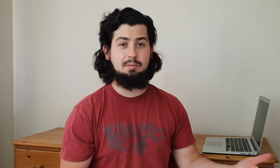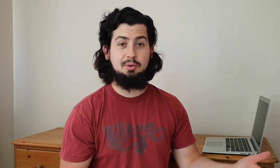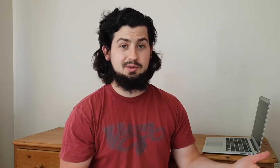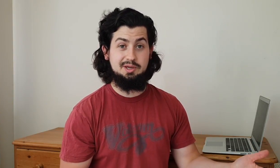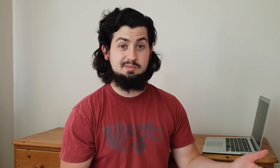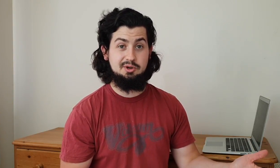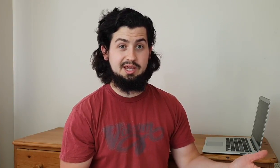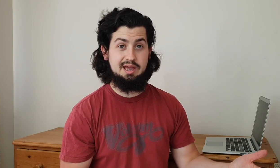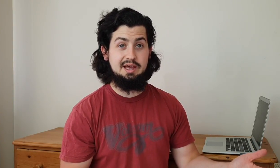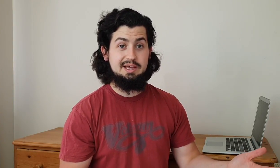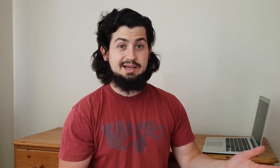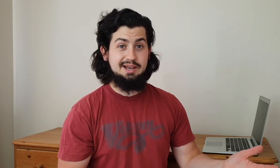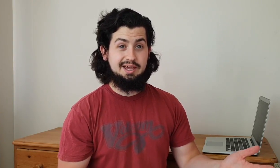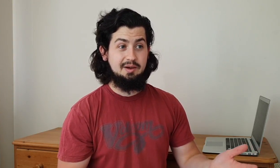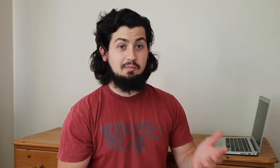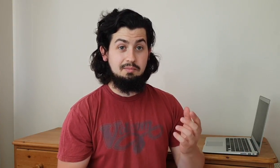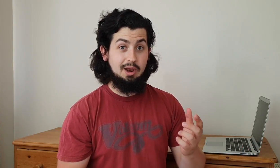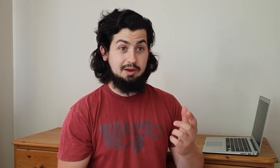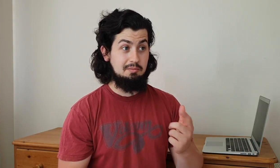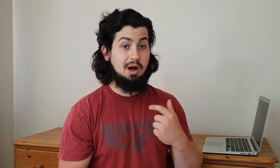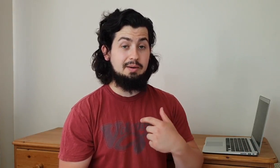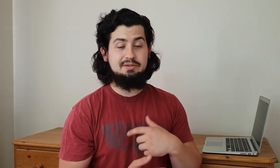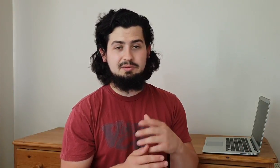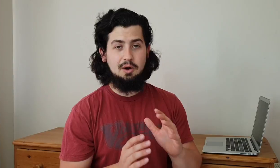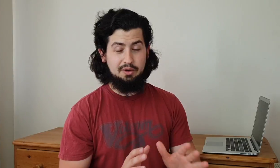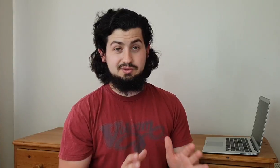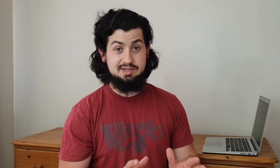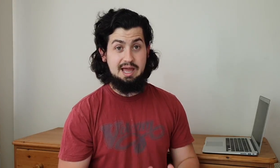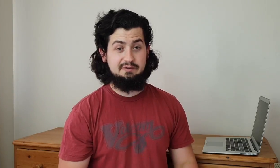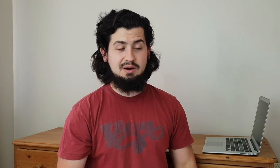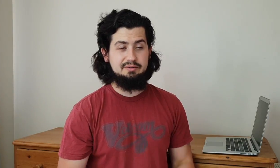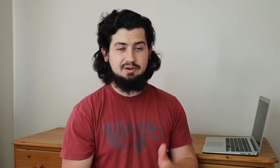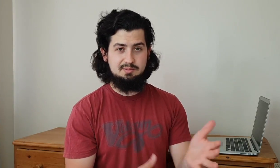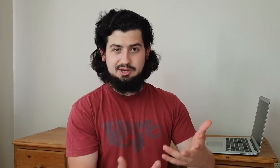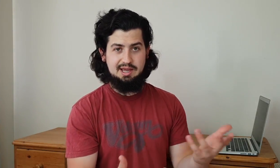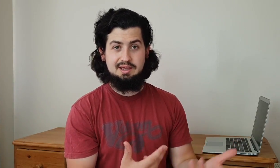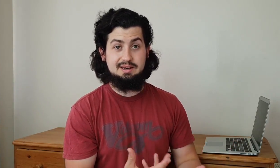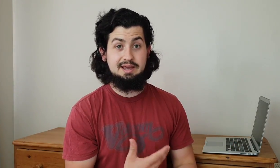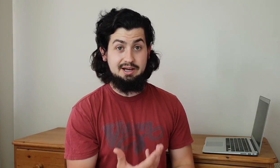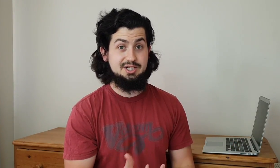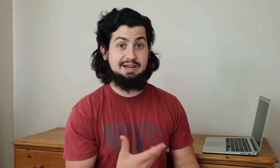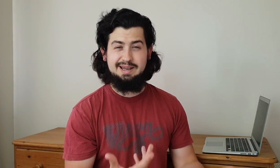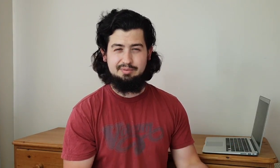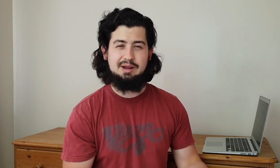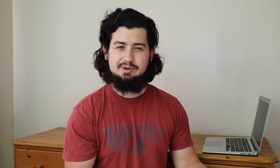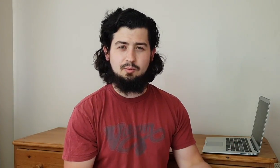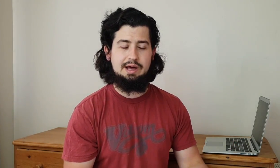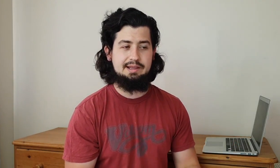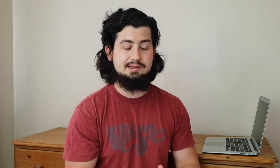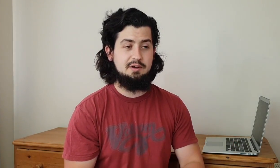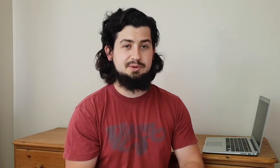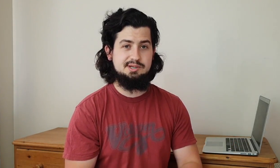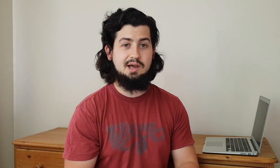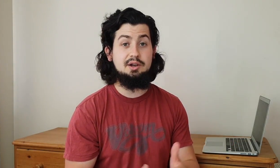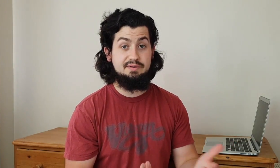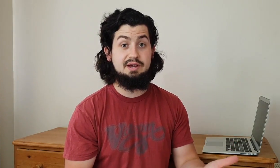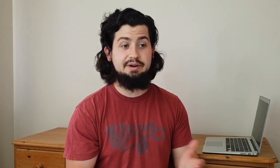can possibly communicate like like my even though my wife's not deaf my wife can communicate in english she can lip read really well and stuff but she's hard of hearing